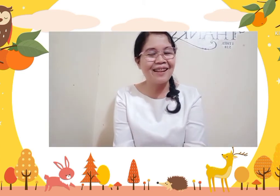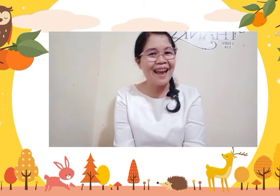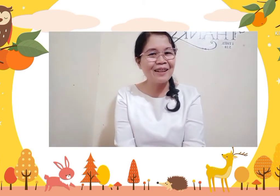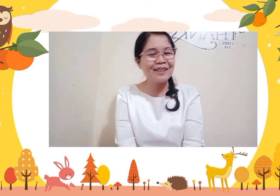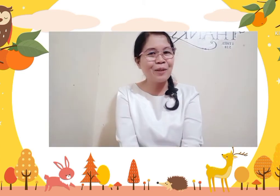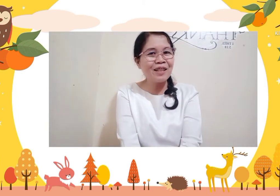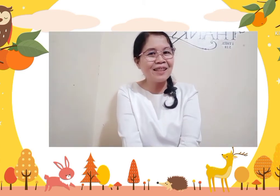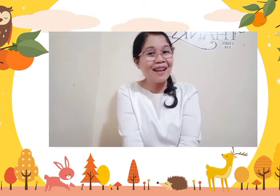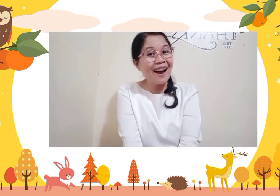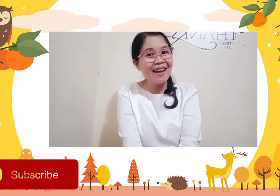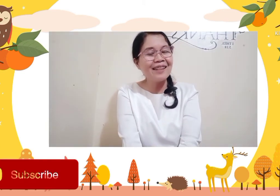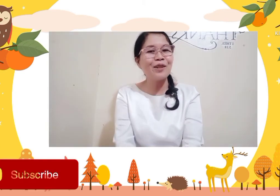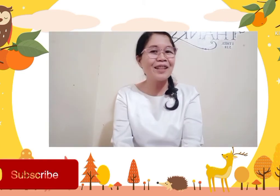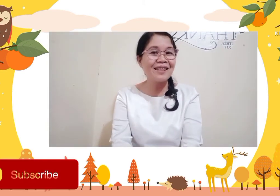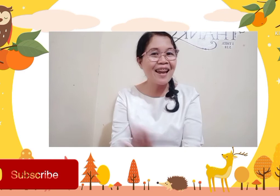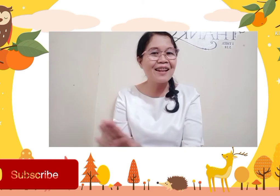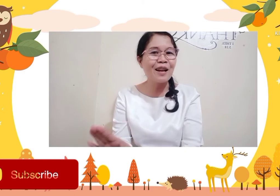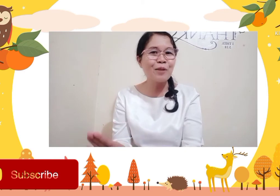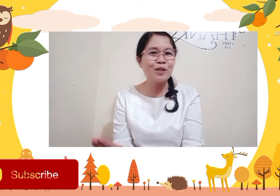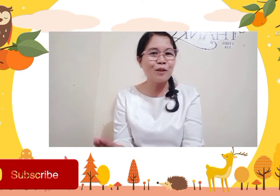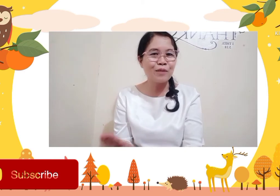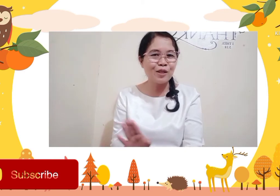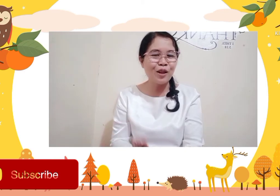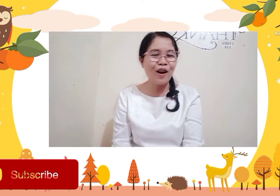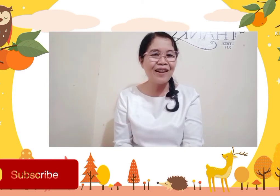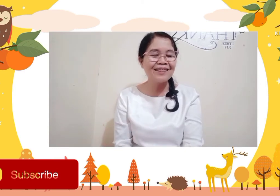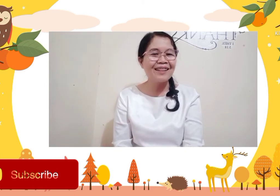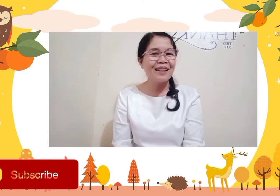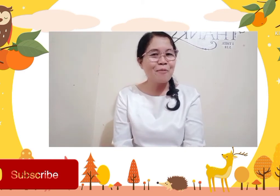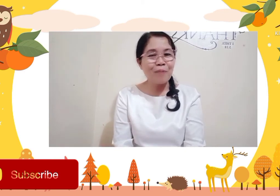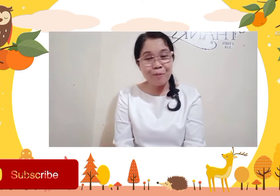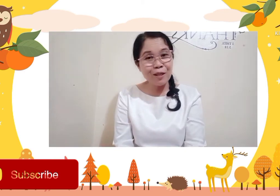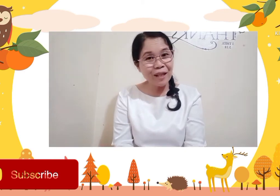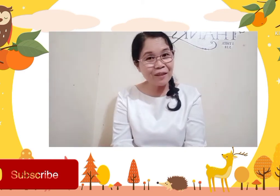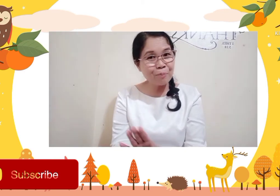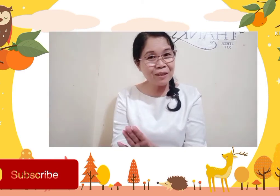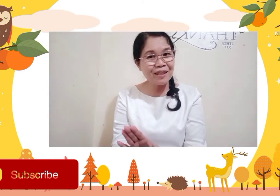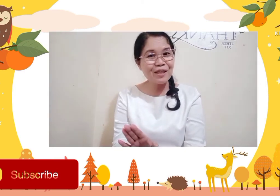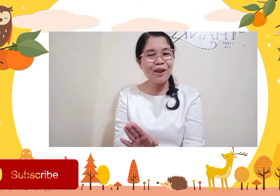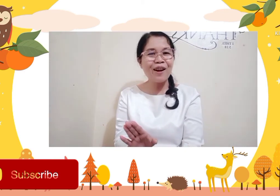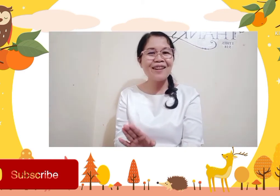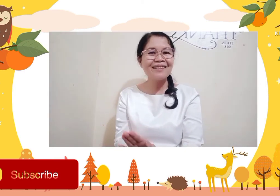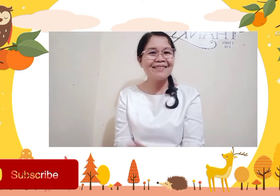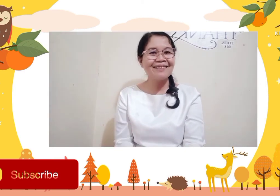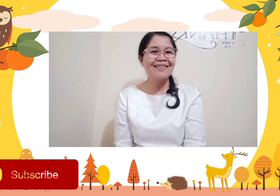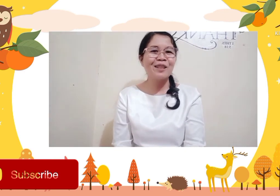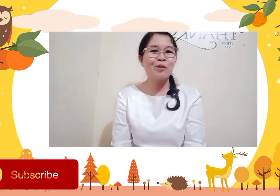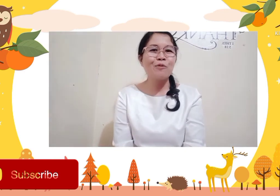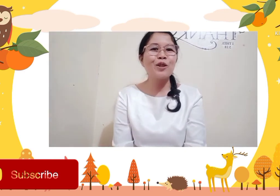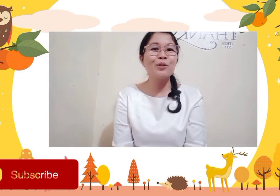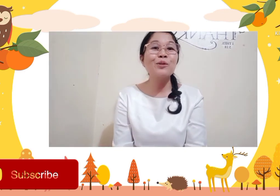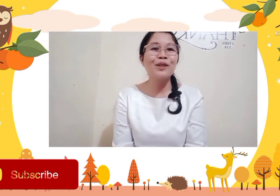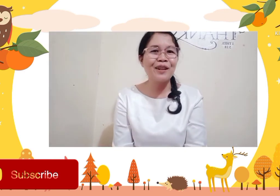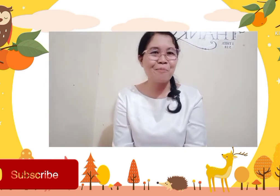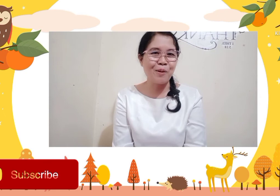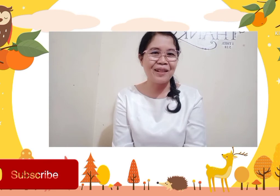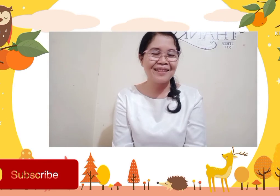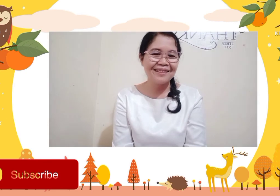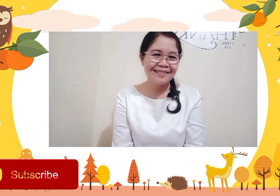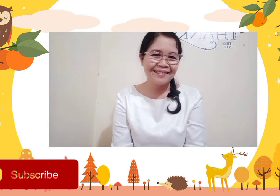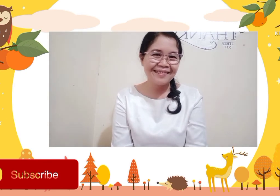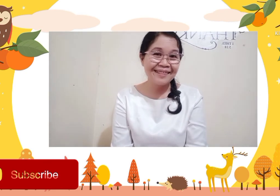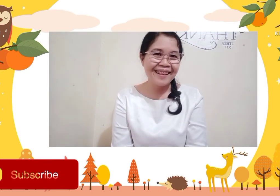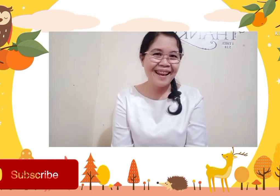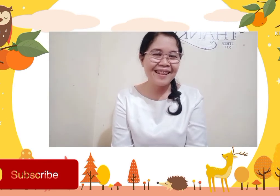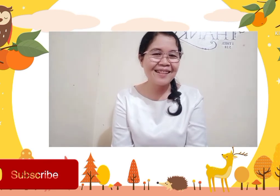the language sign or the sign language of this song. Maybe you can repeat the song for you to learn more.